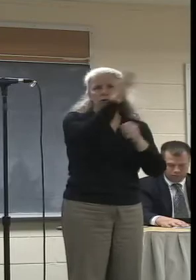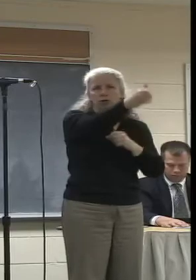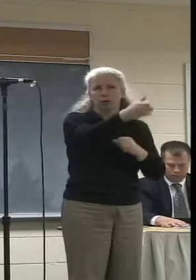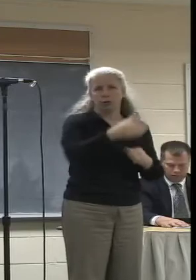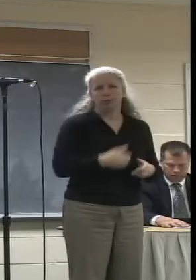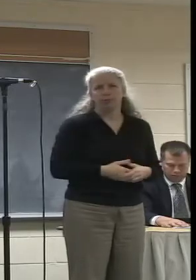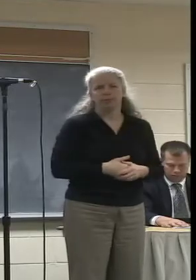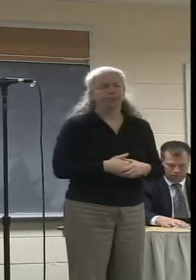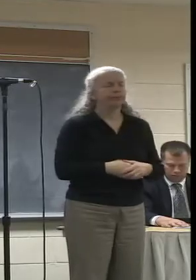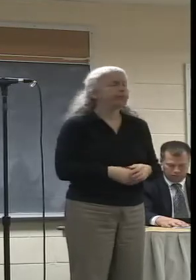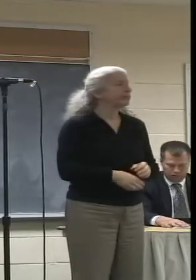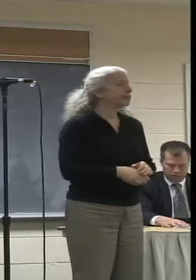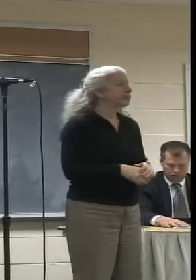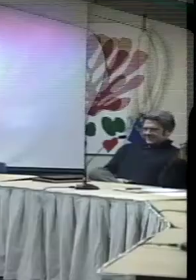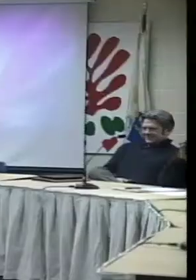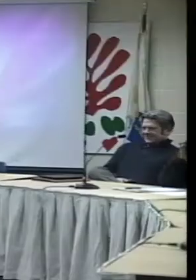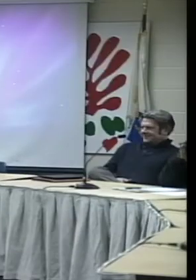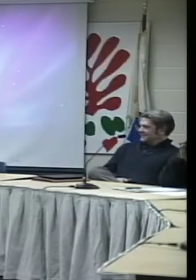Thank you. Thank you.